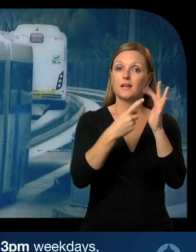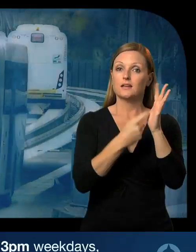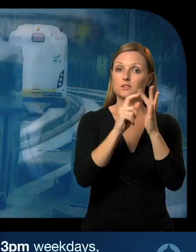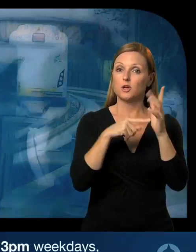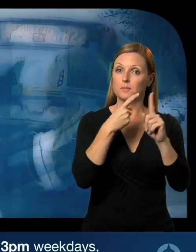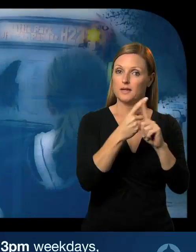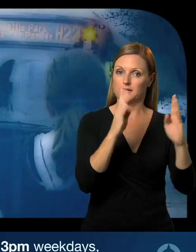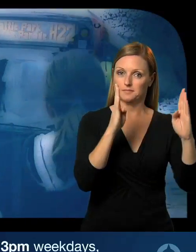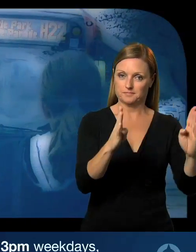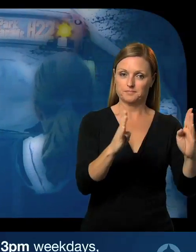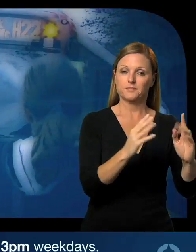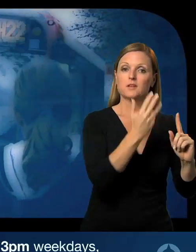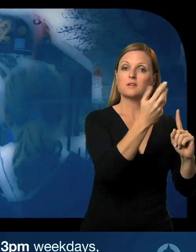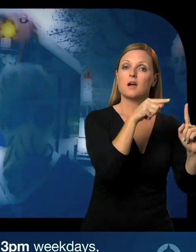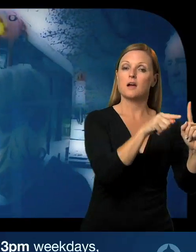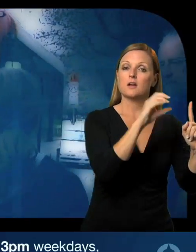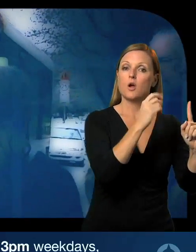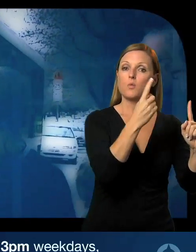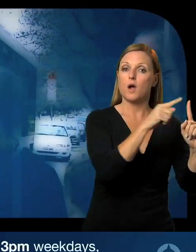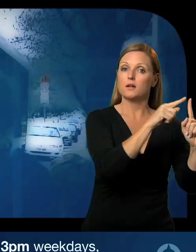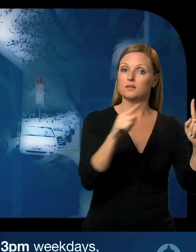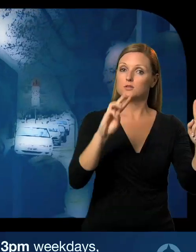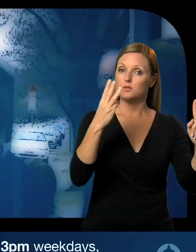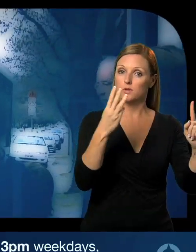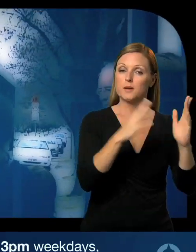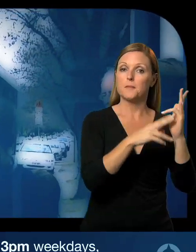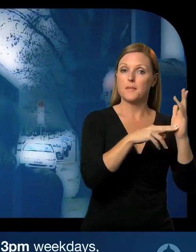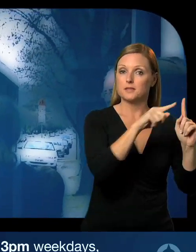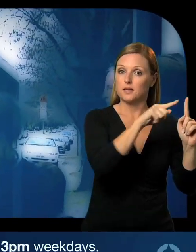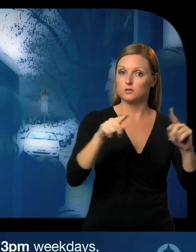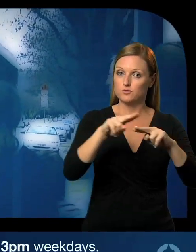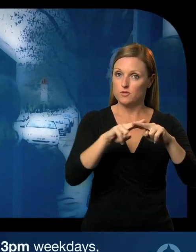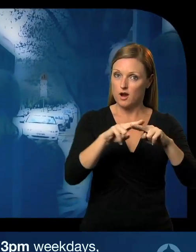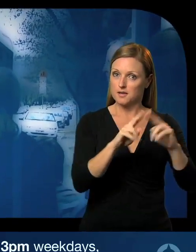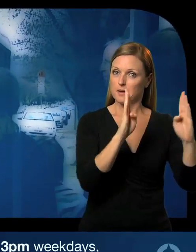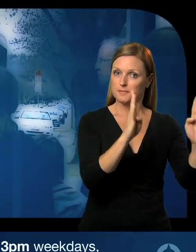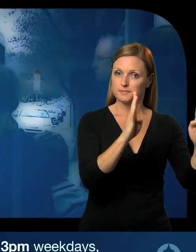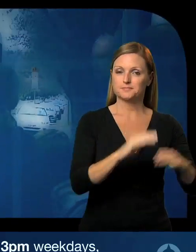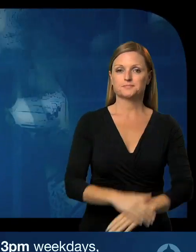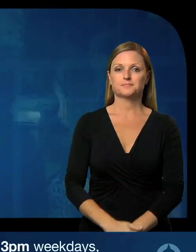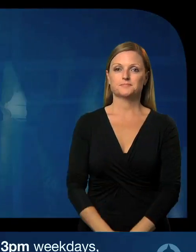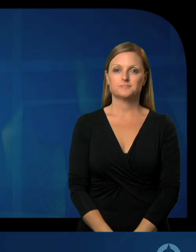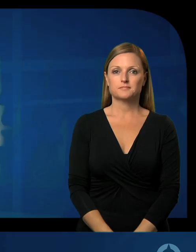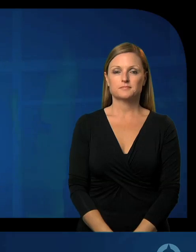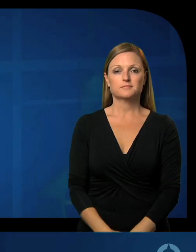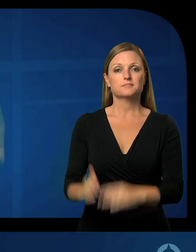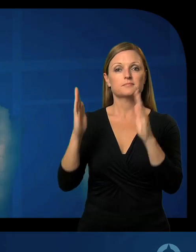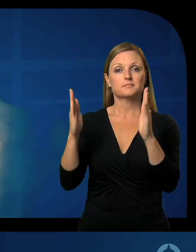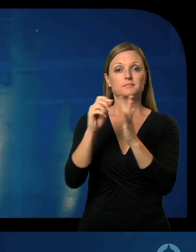Interpeak is between 9.01am and 3pm weekdays, excluding public holidays.